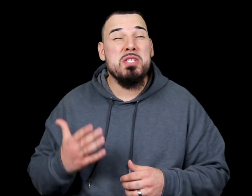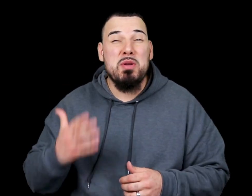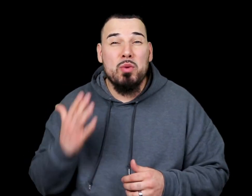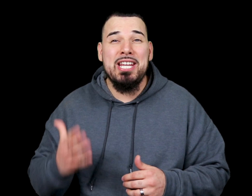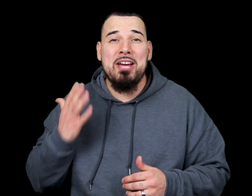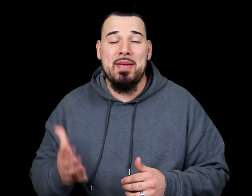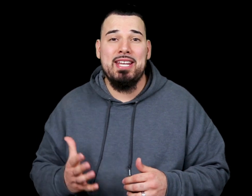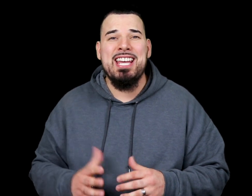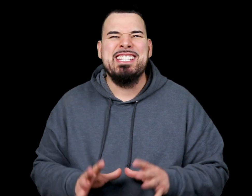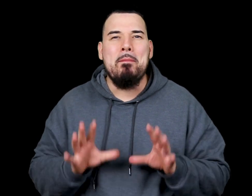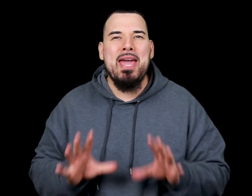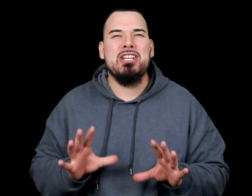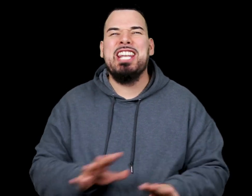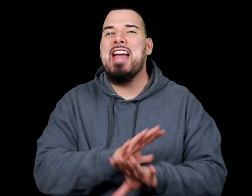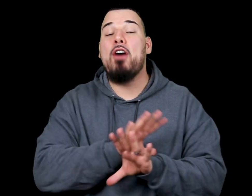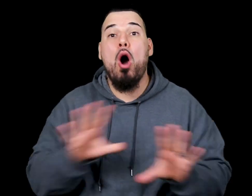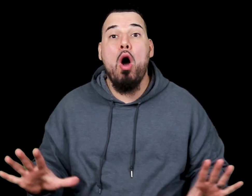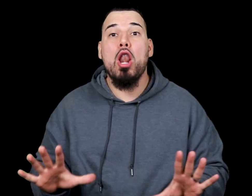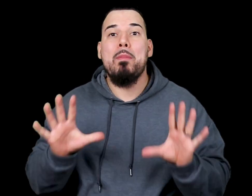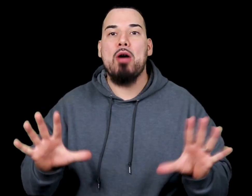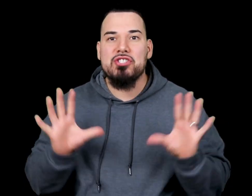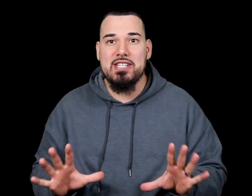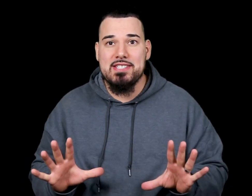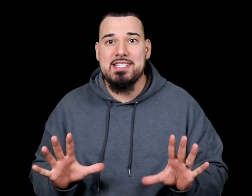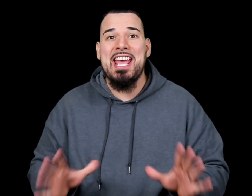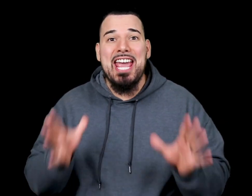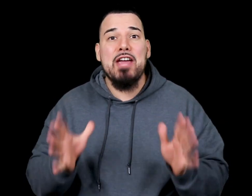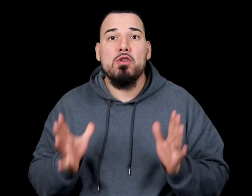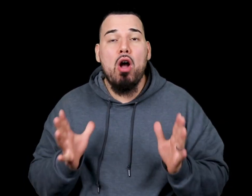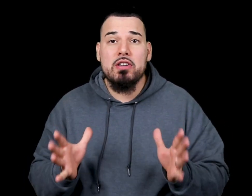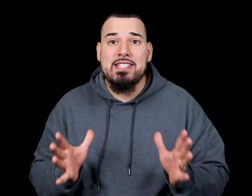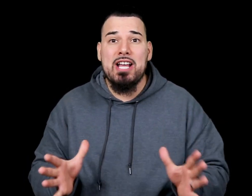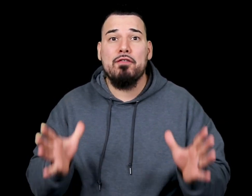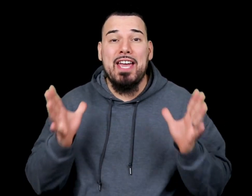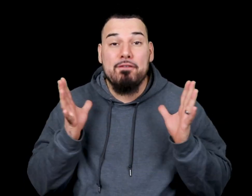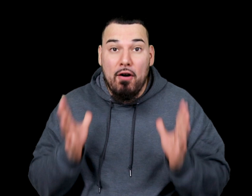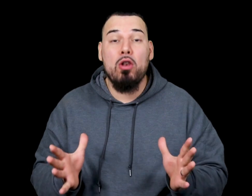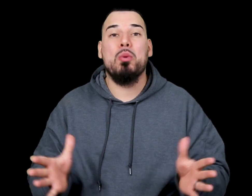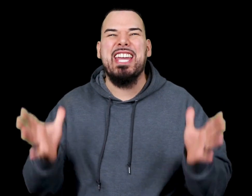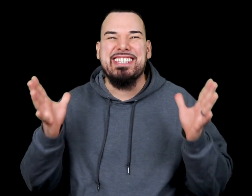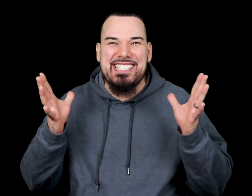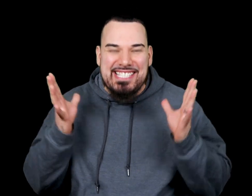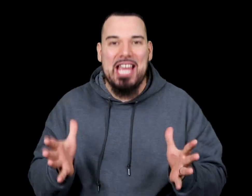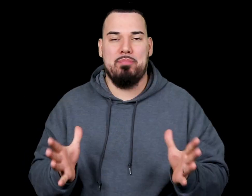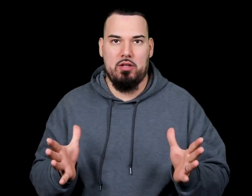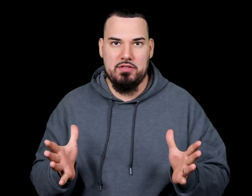must be really committed to make your life all about Jesus if you call yourself a follower and disciple of